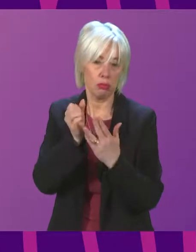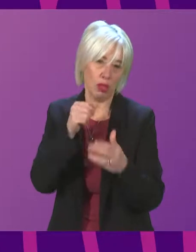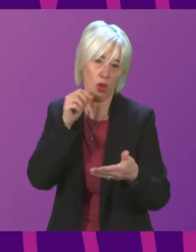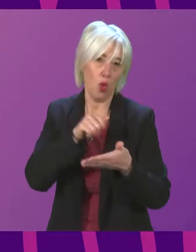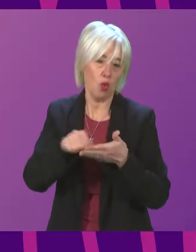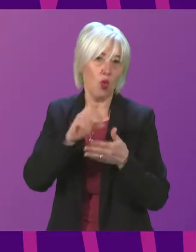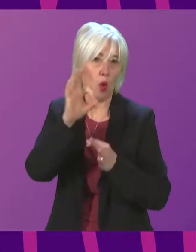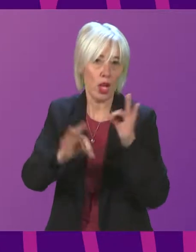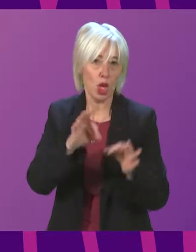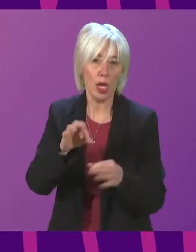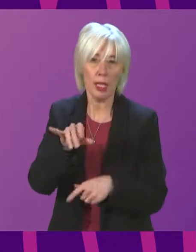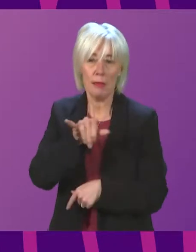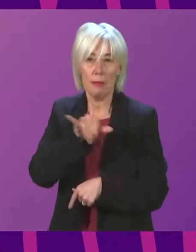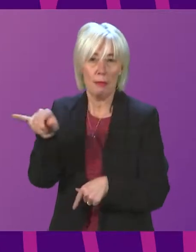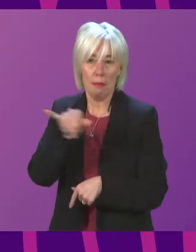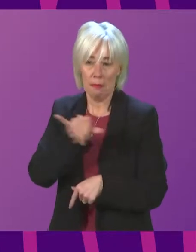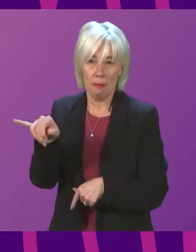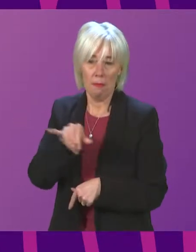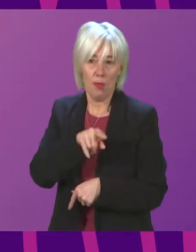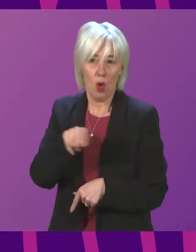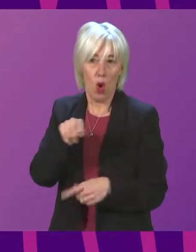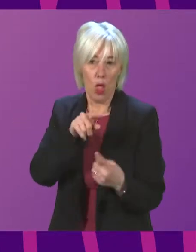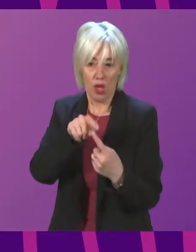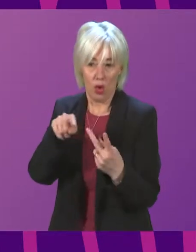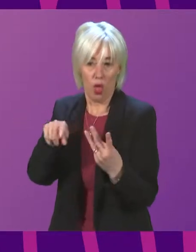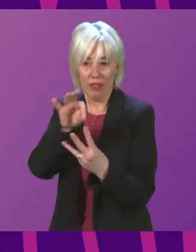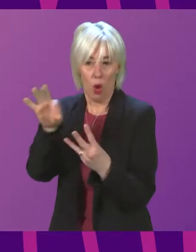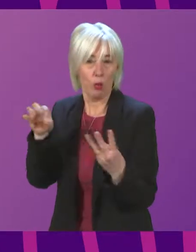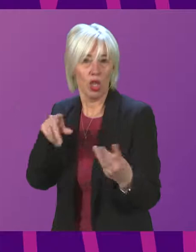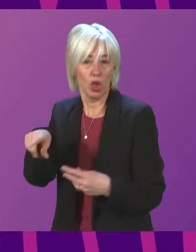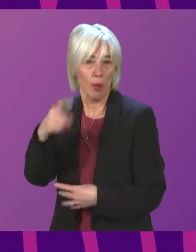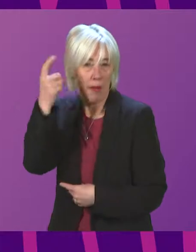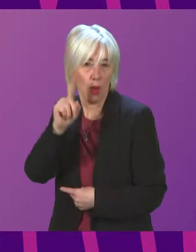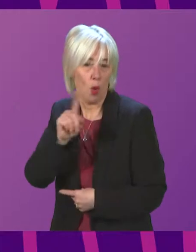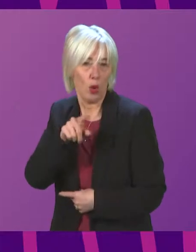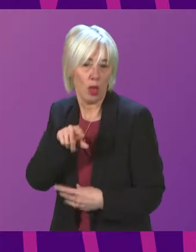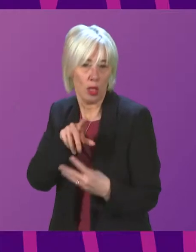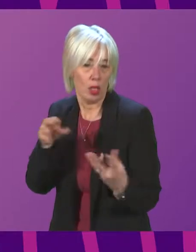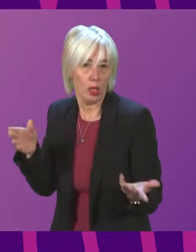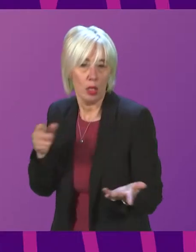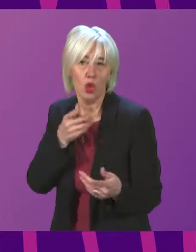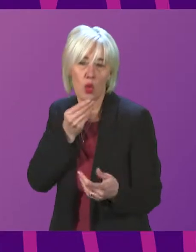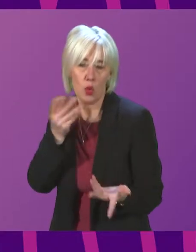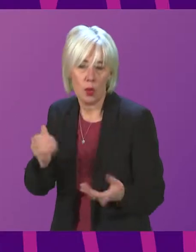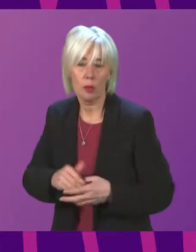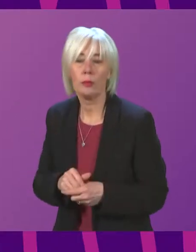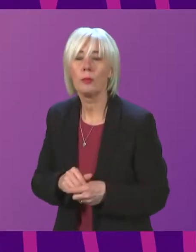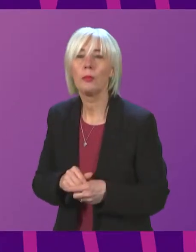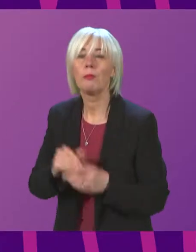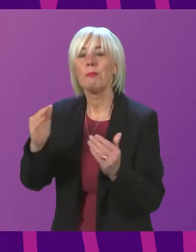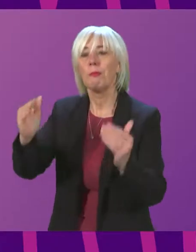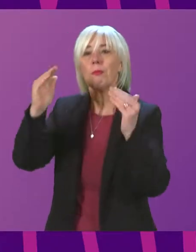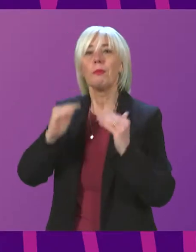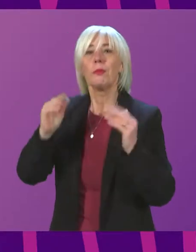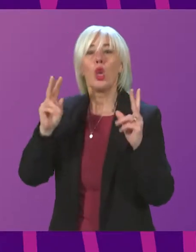for each member to consider which of these options they may wish to use. We will now move on to topical questions.